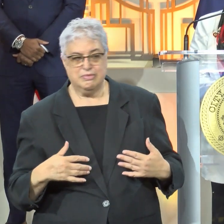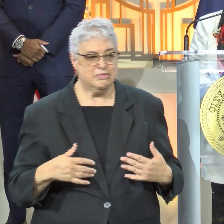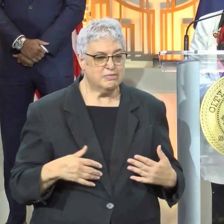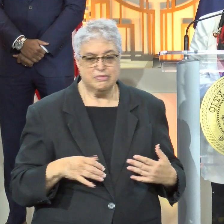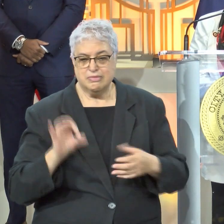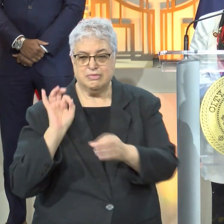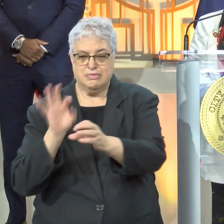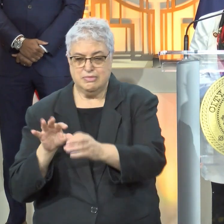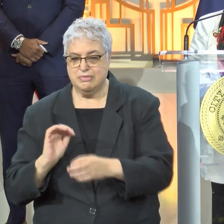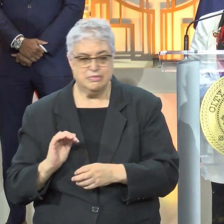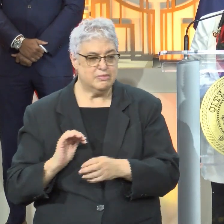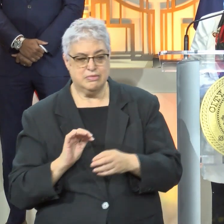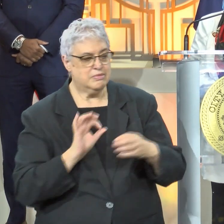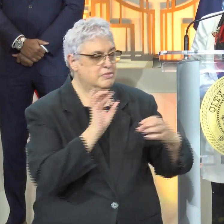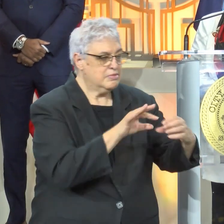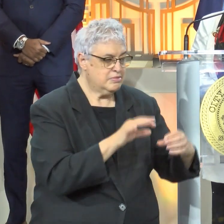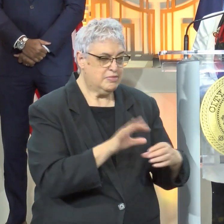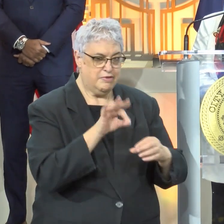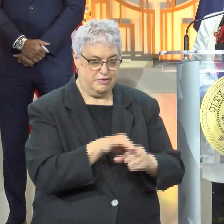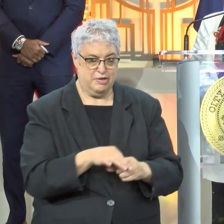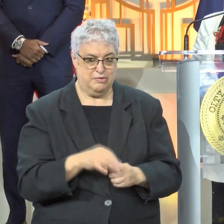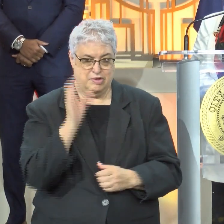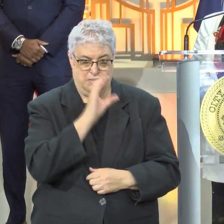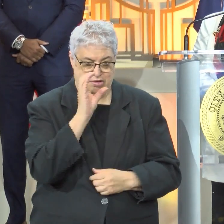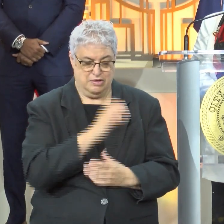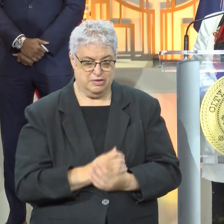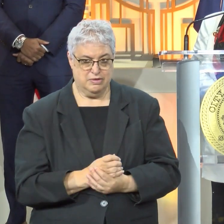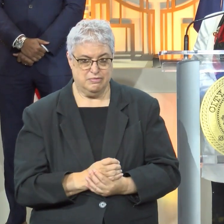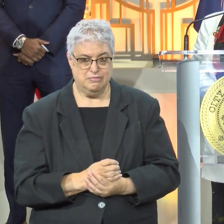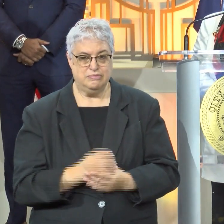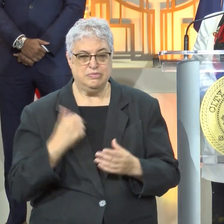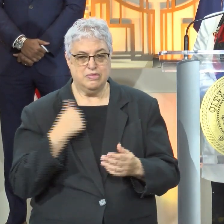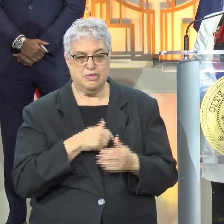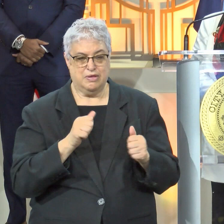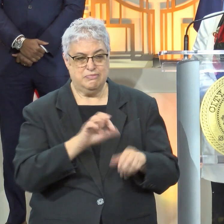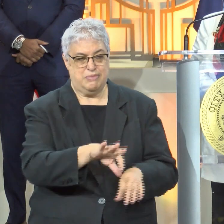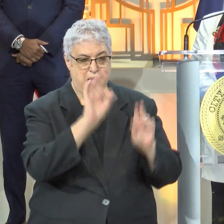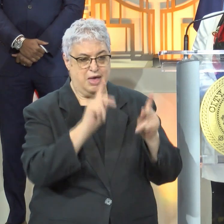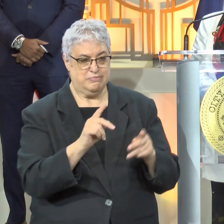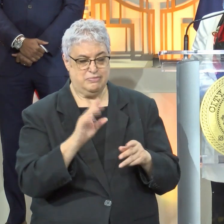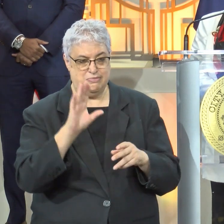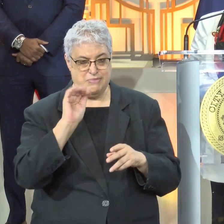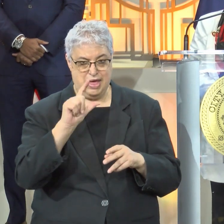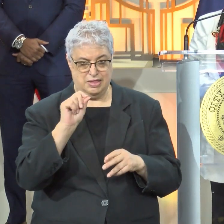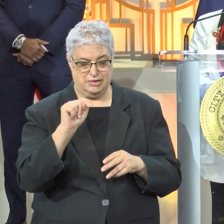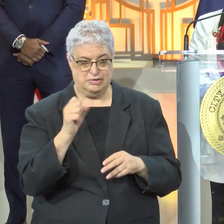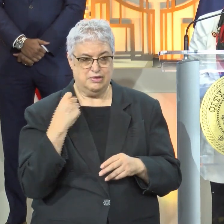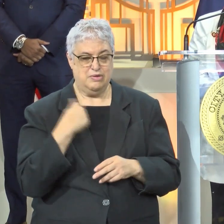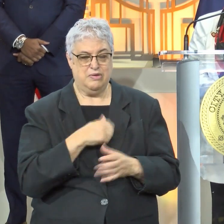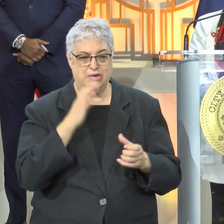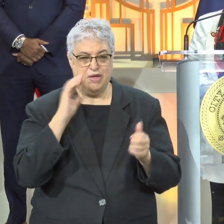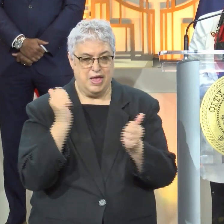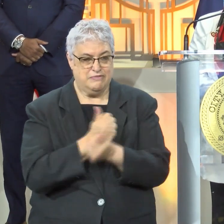drop box and then procedures can be in place for those mail ballots to be picked up. We want to do everything